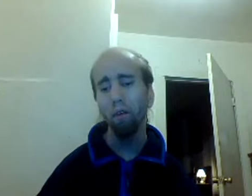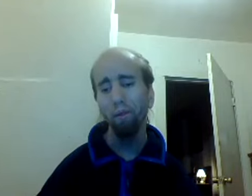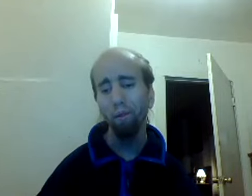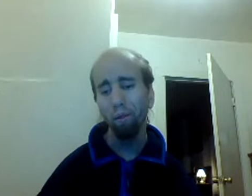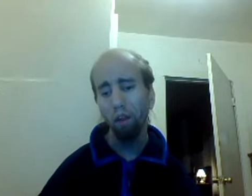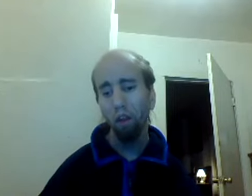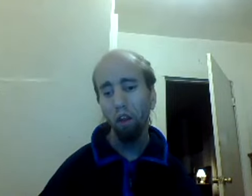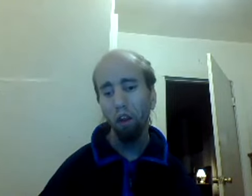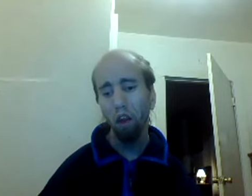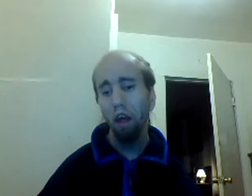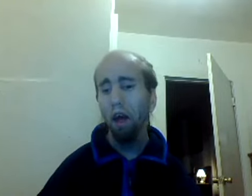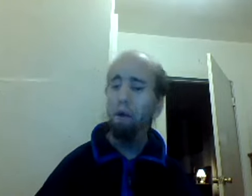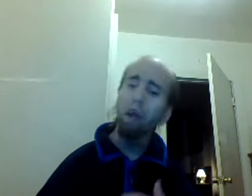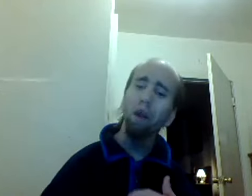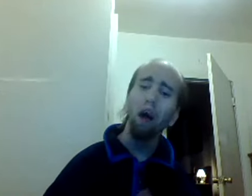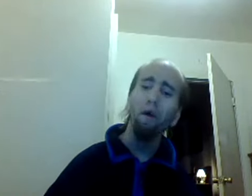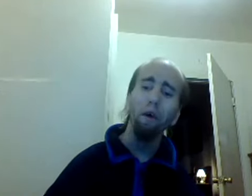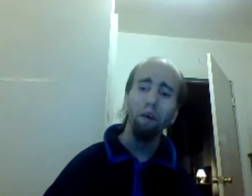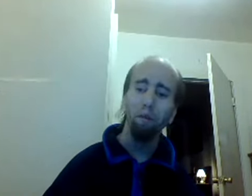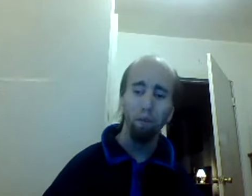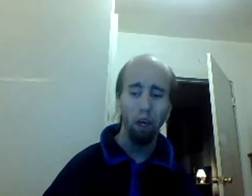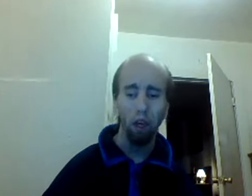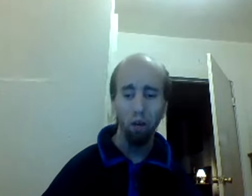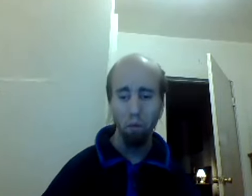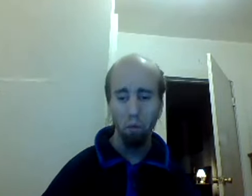it became an outlet for me